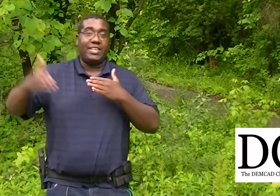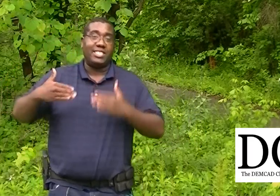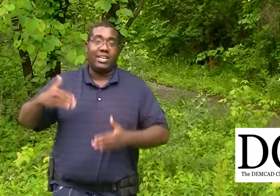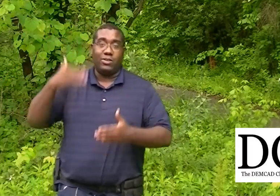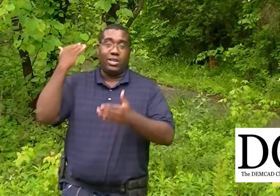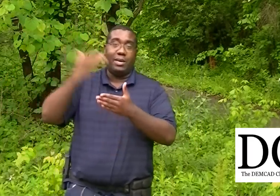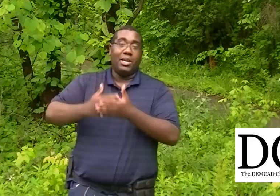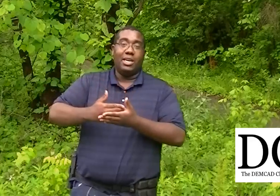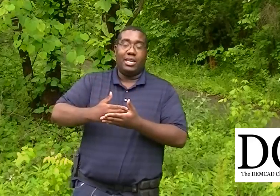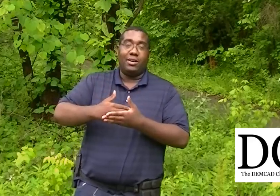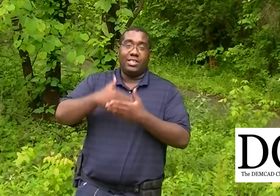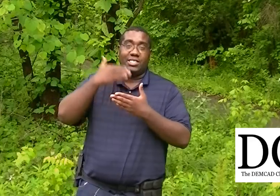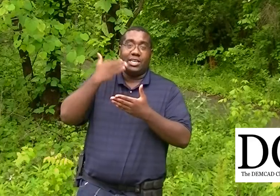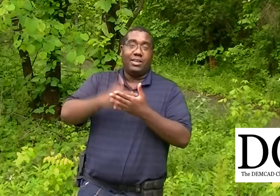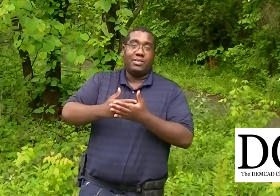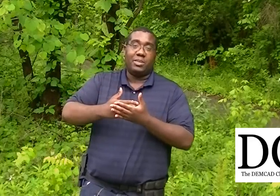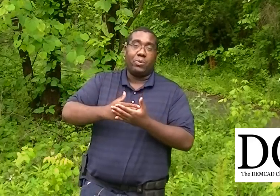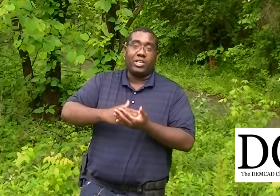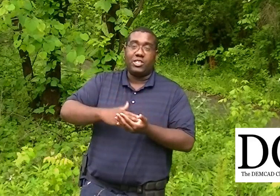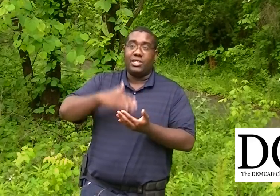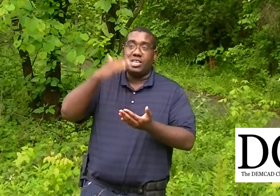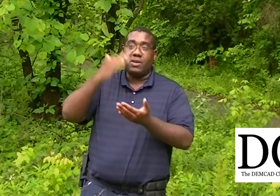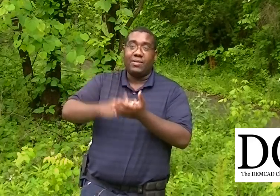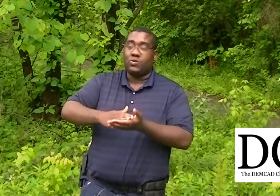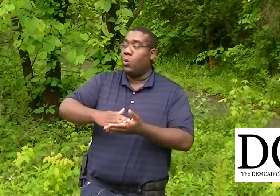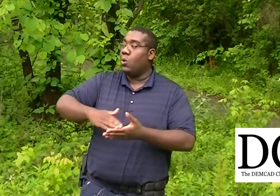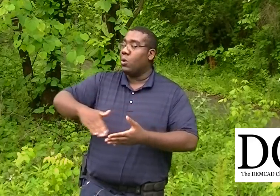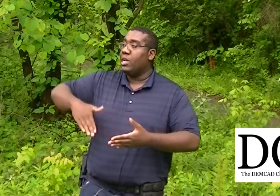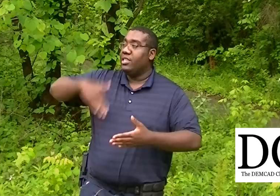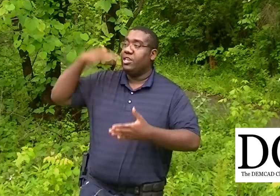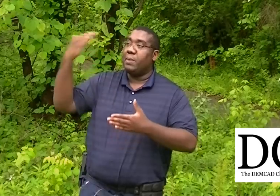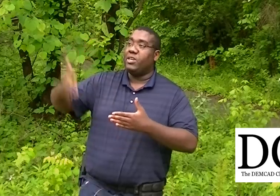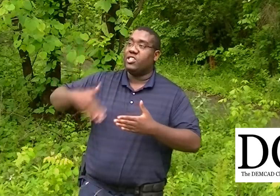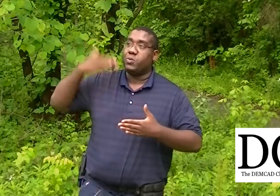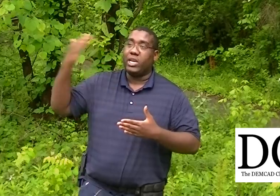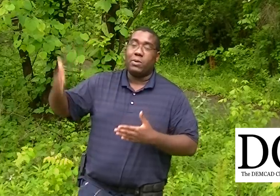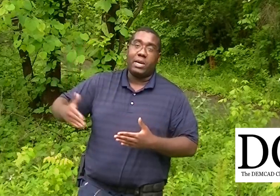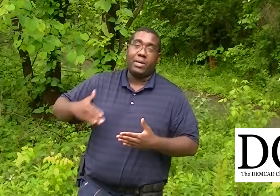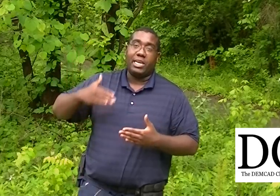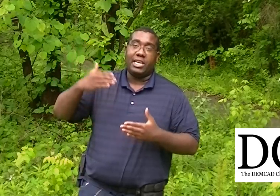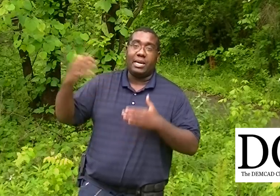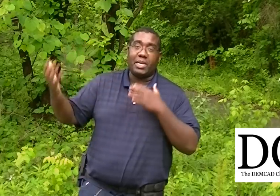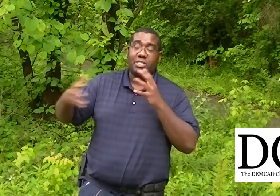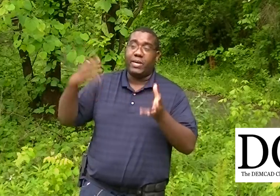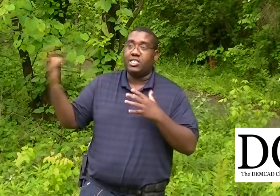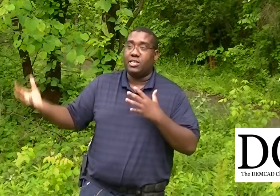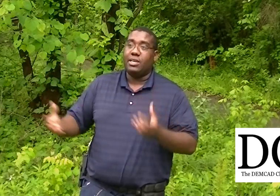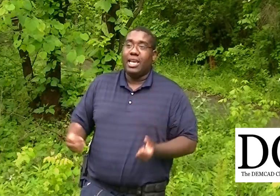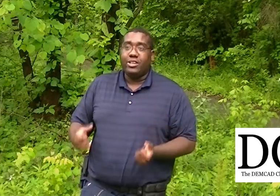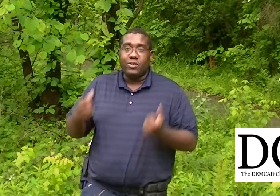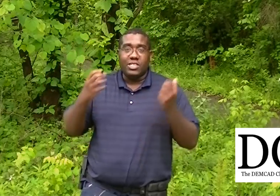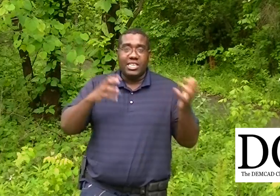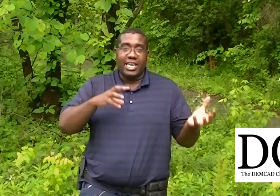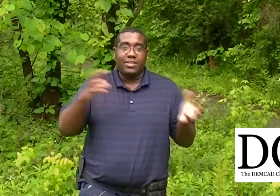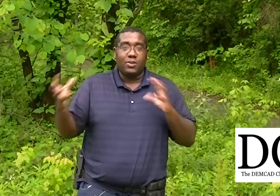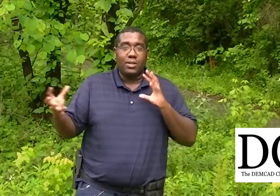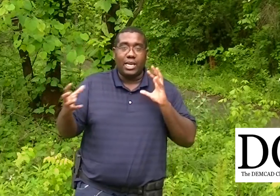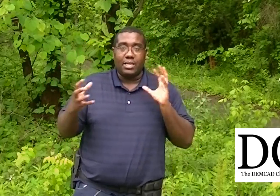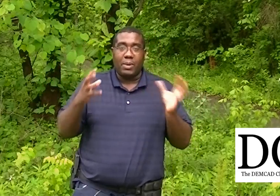that cycle. You have, you know, this depression. Then you have this war. Then you have another spring where you have an economic expansion. And you sort of see that in sort of like the